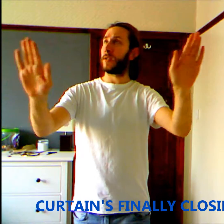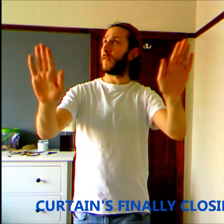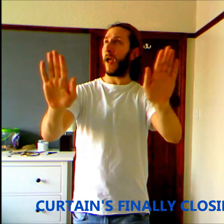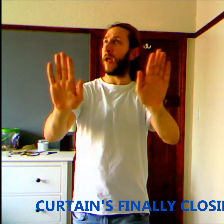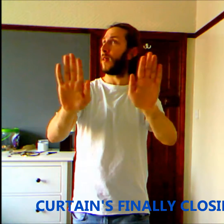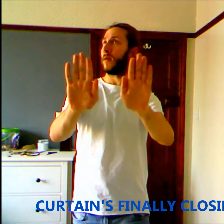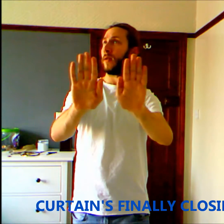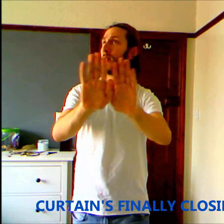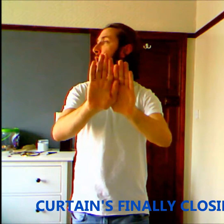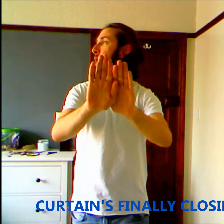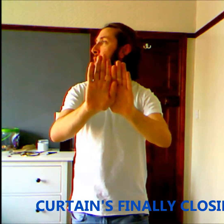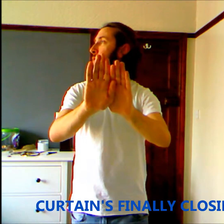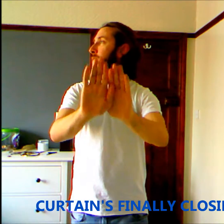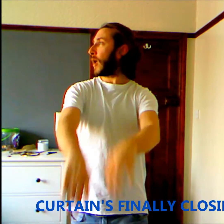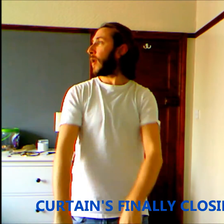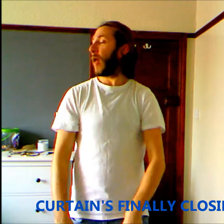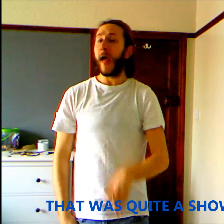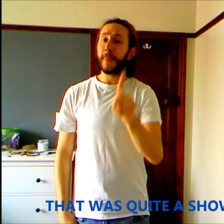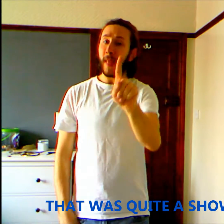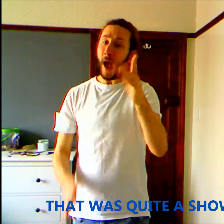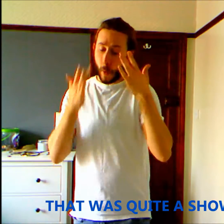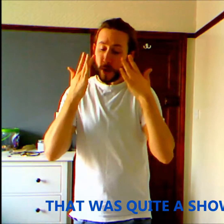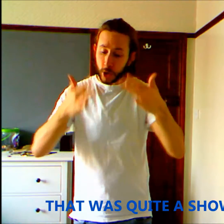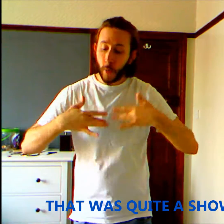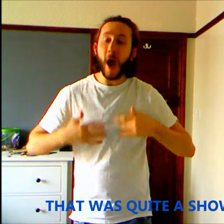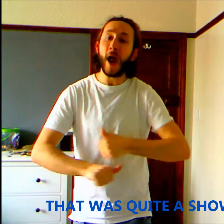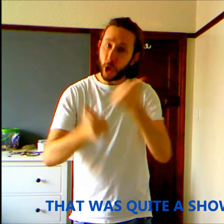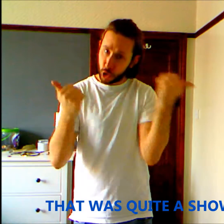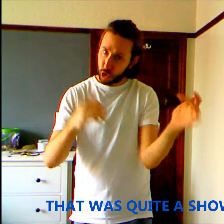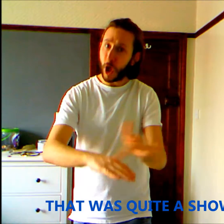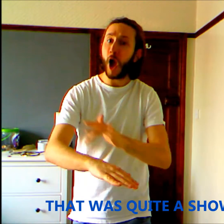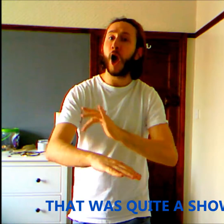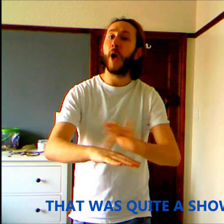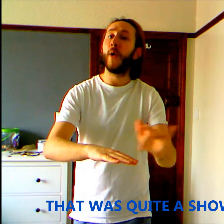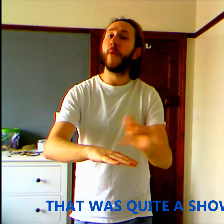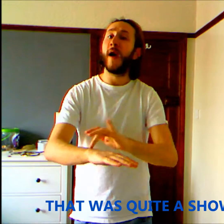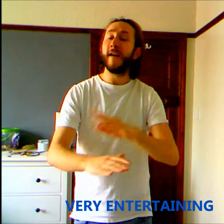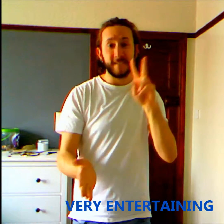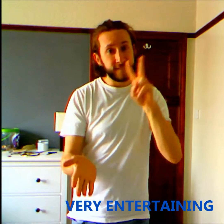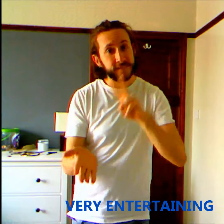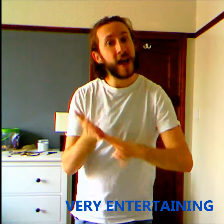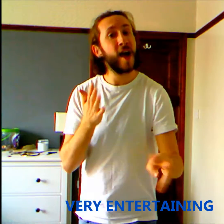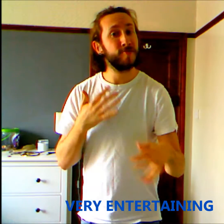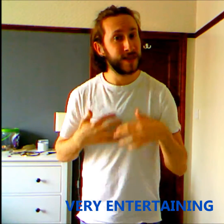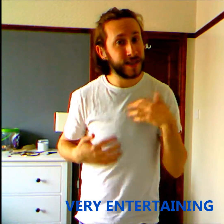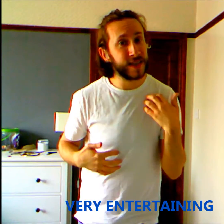Oh, how about a round of applause, yeah, yeah, yeah.